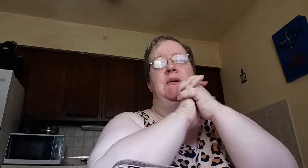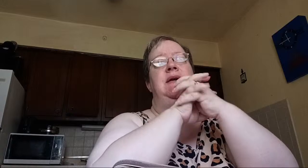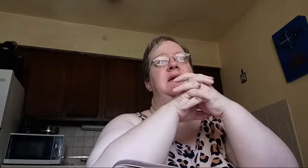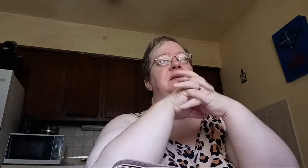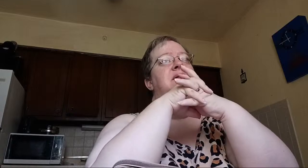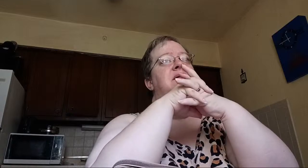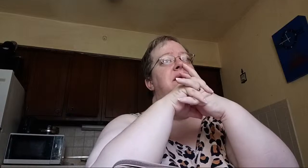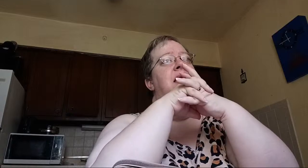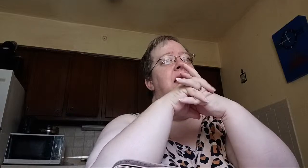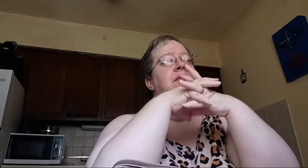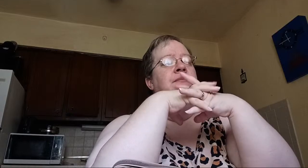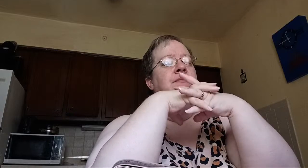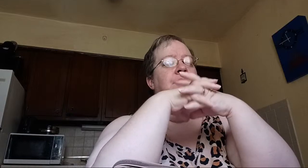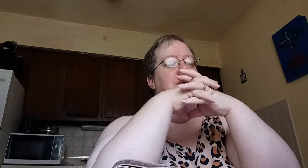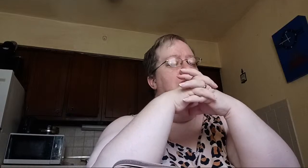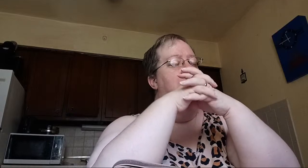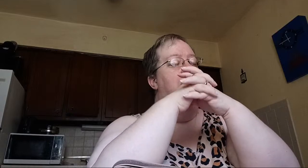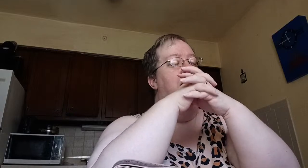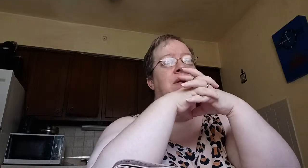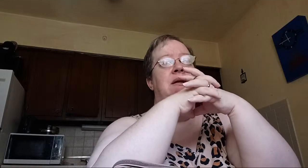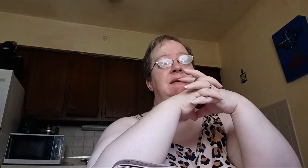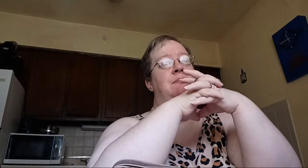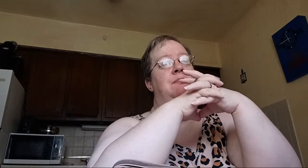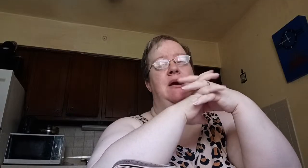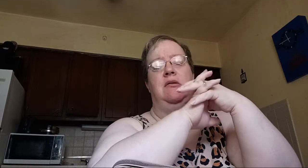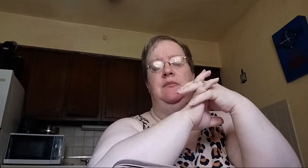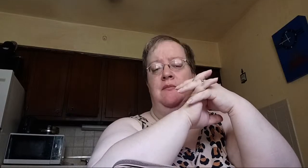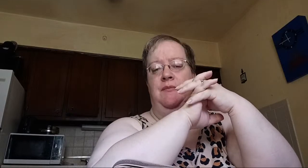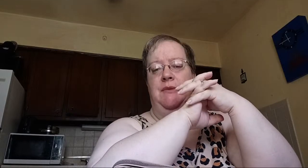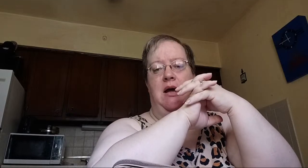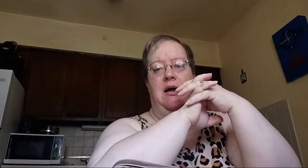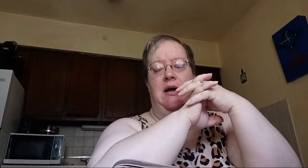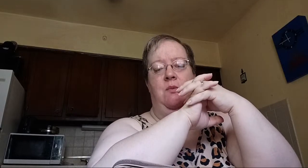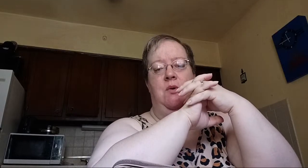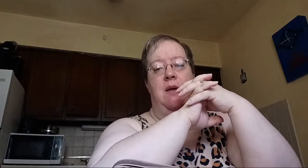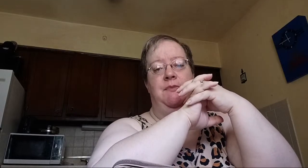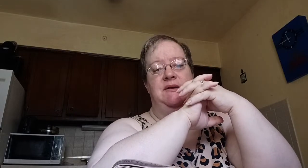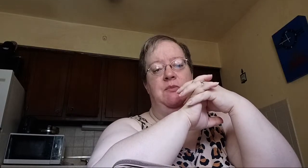Yes, it's Sunday. I really need some prayer. I woke up this morning